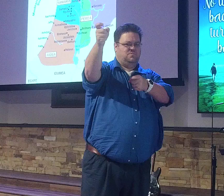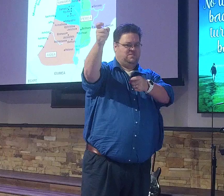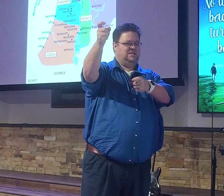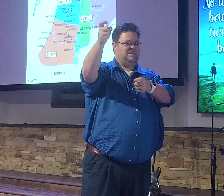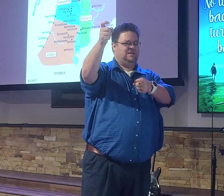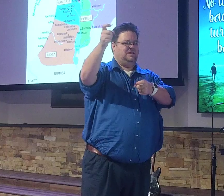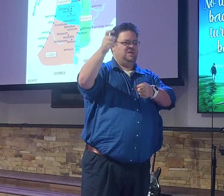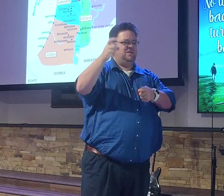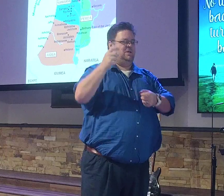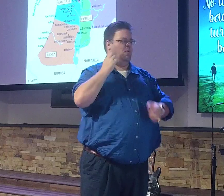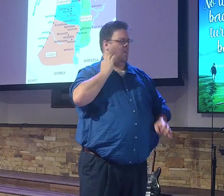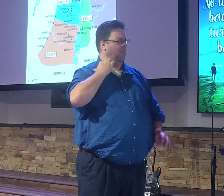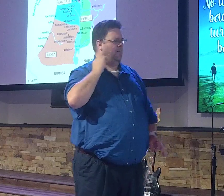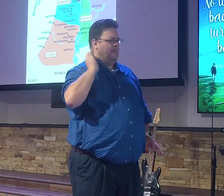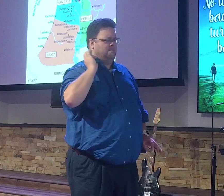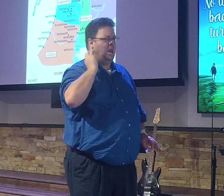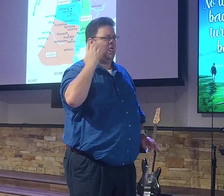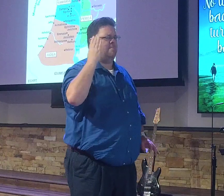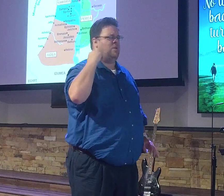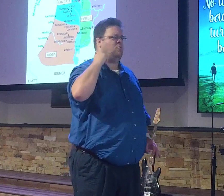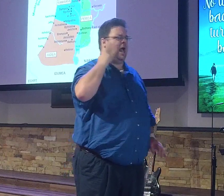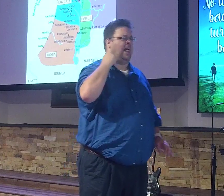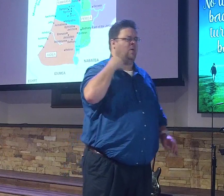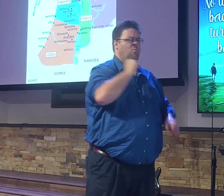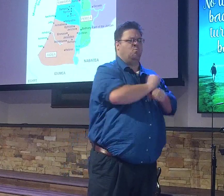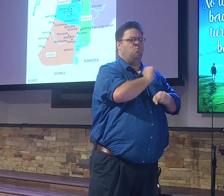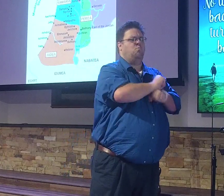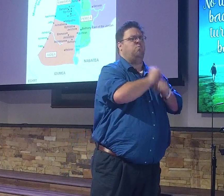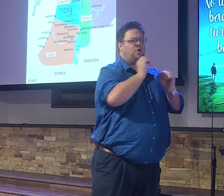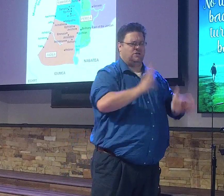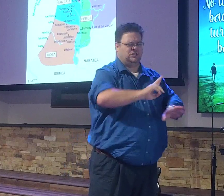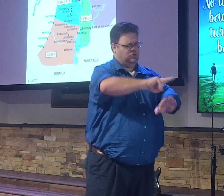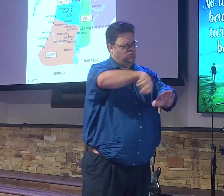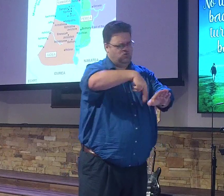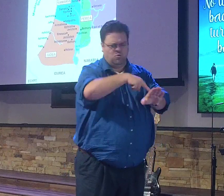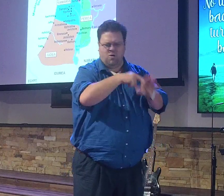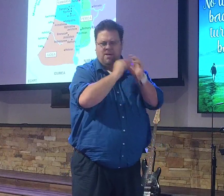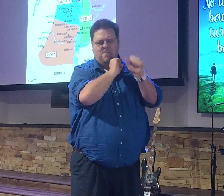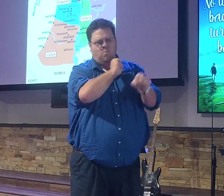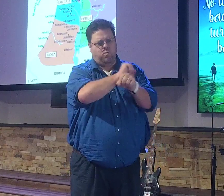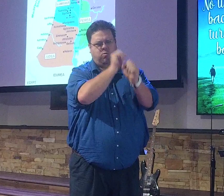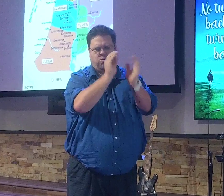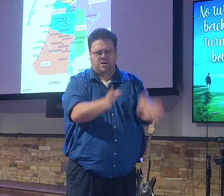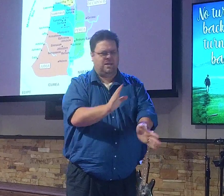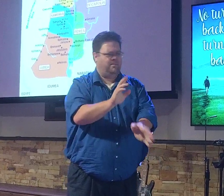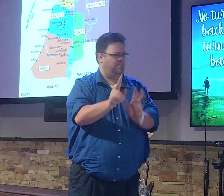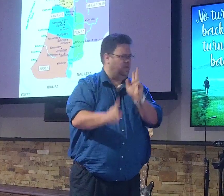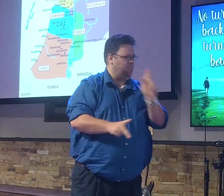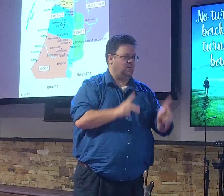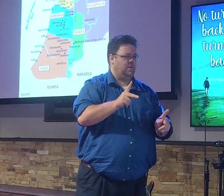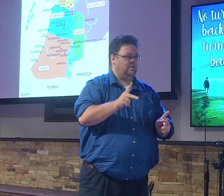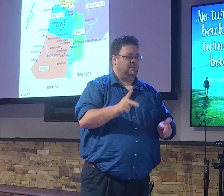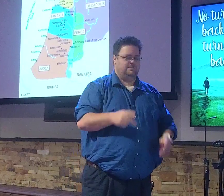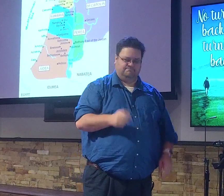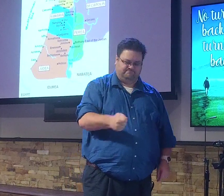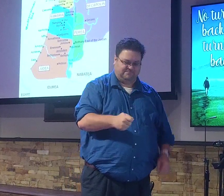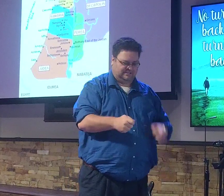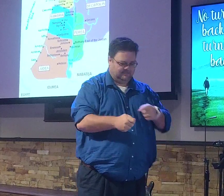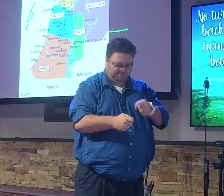blue-collar type people. And not only that, we know that many of the, the 12, let's start talking again. There we go. I'm